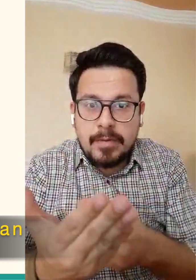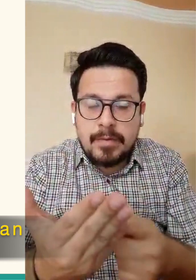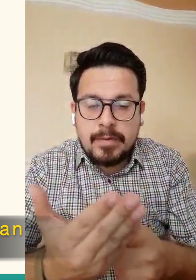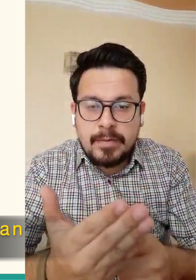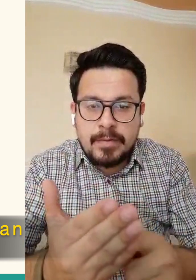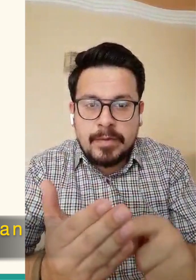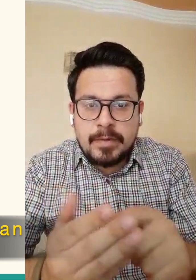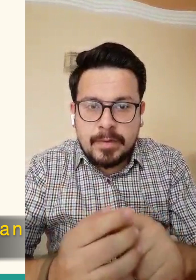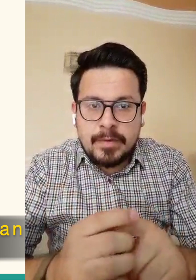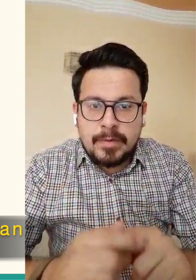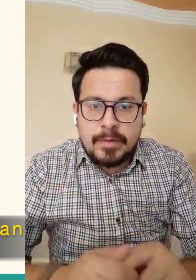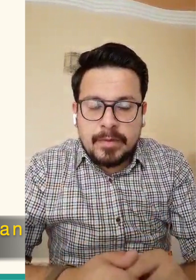Qur'an.